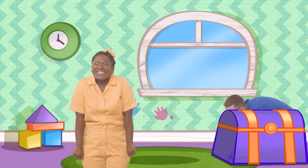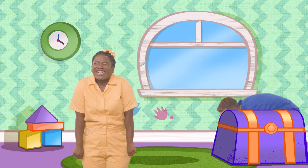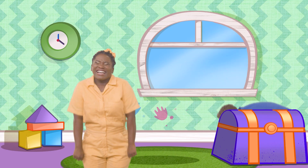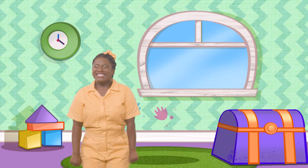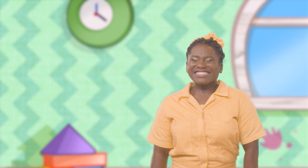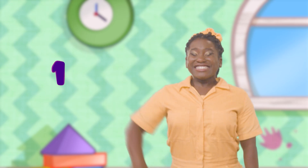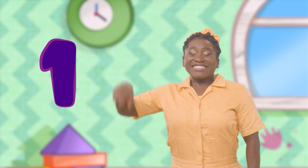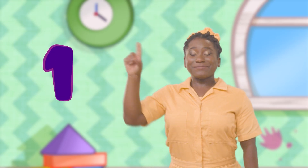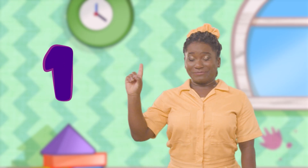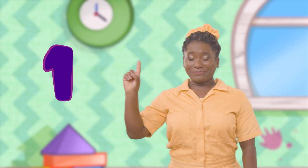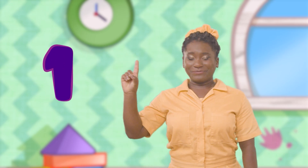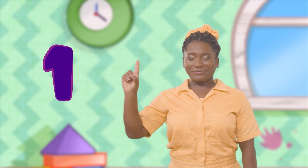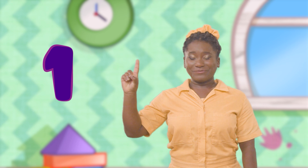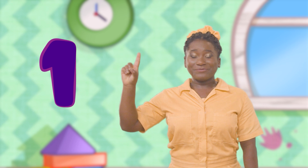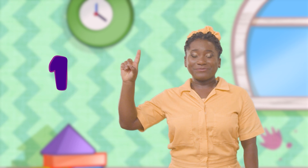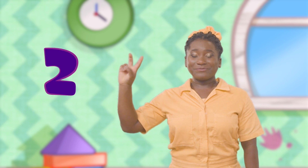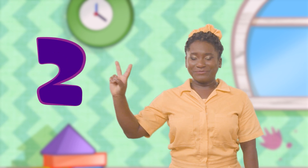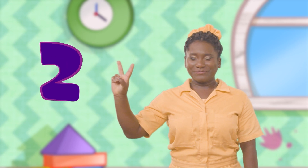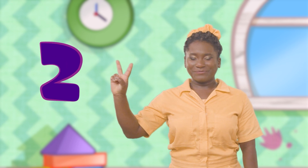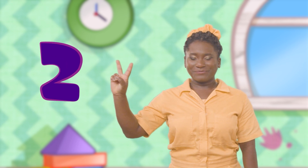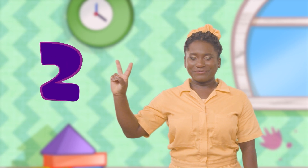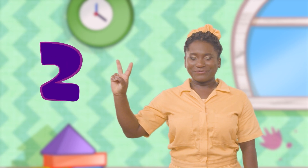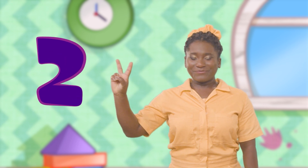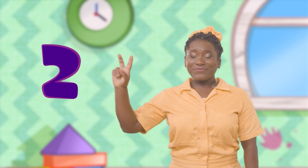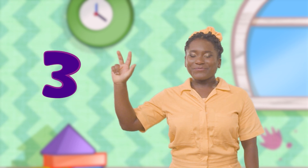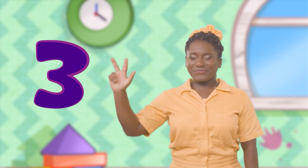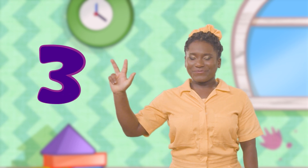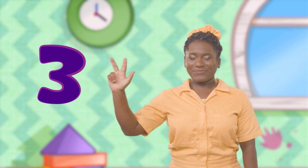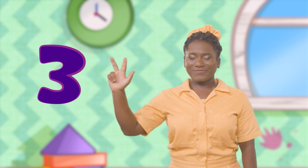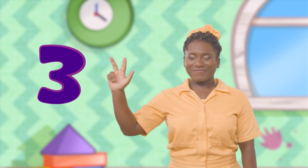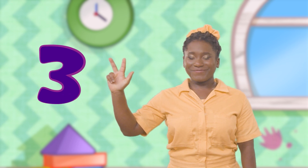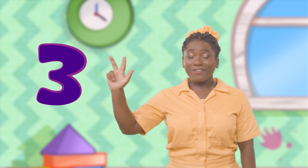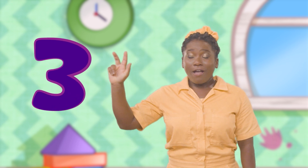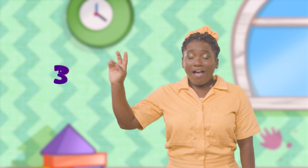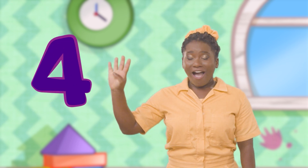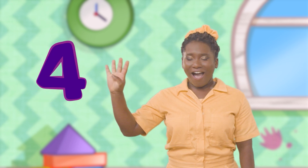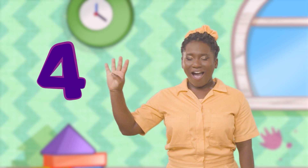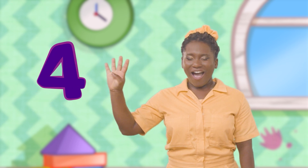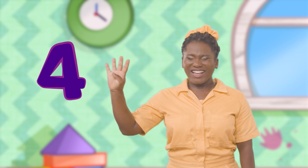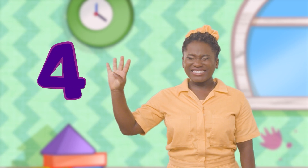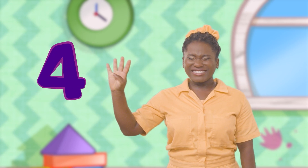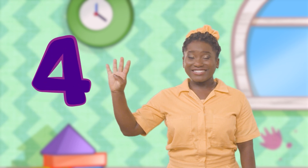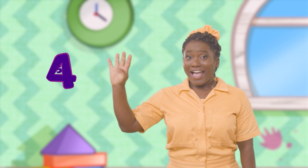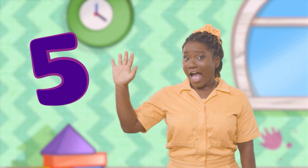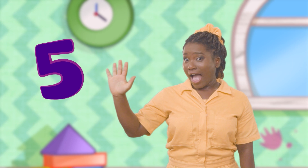One, two, three, four, five,